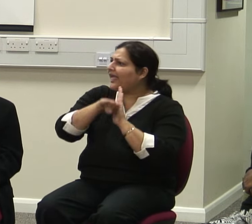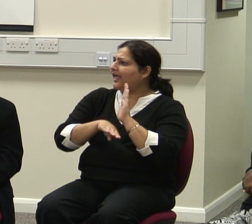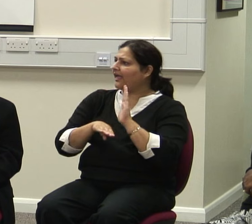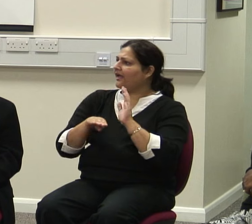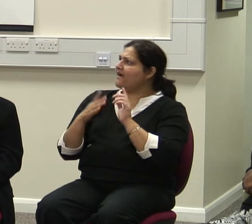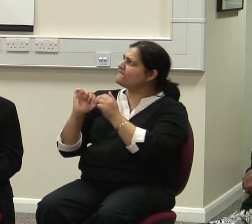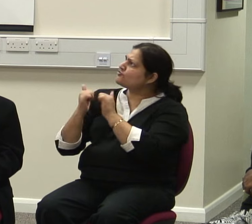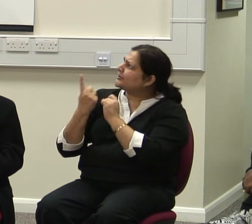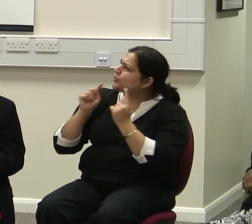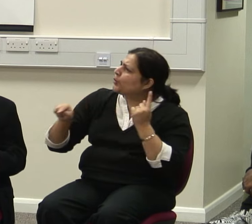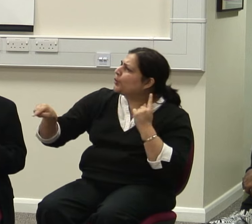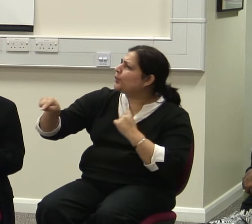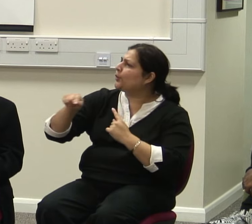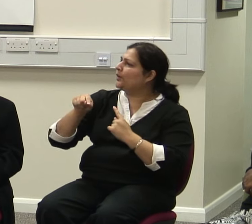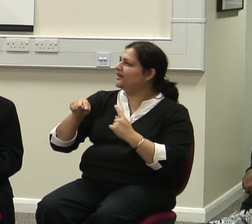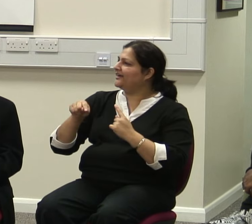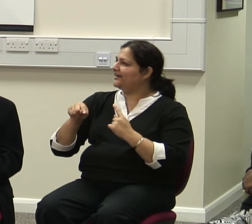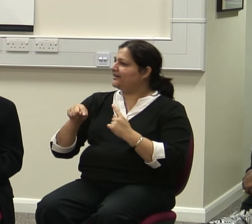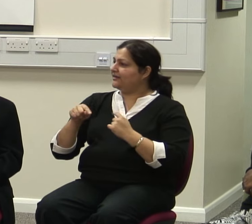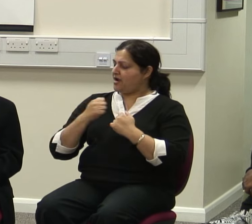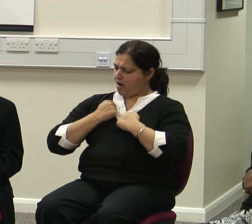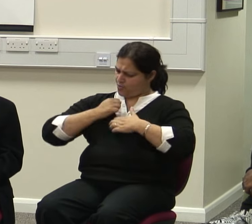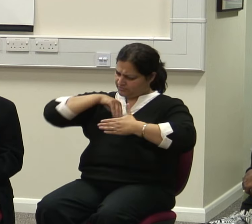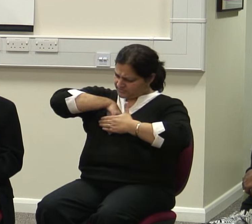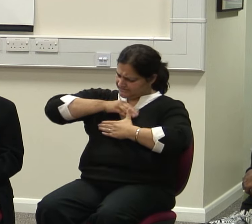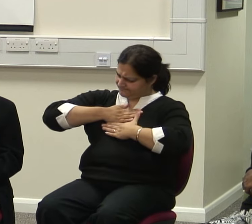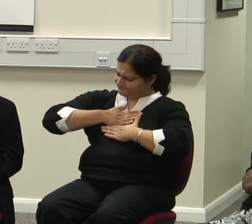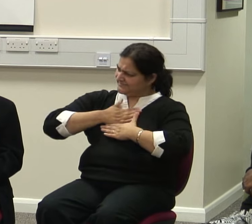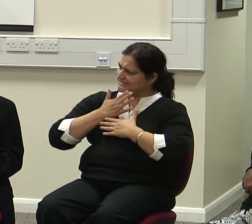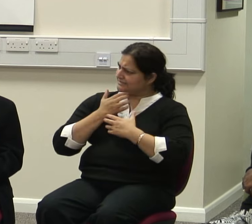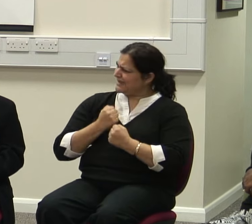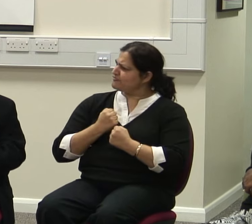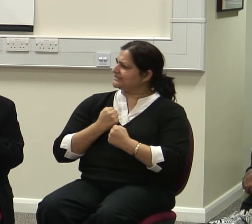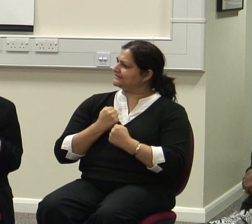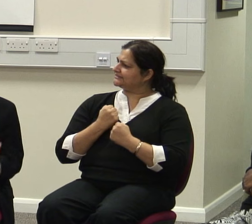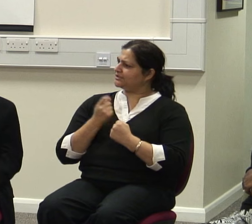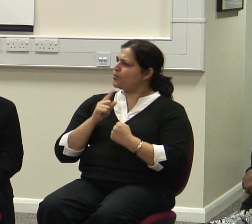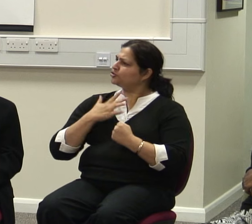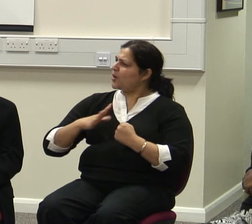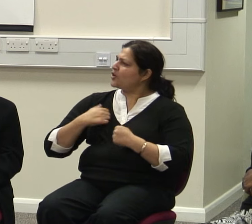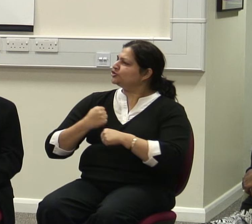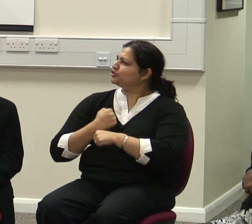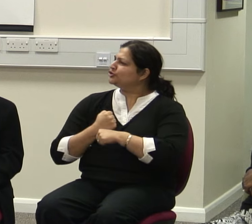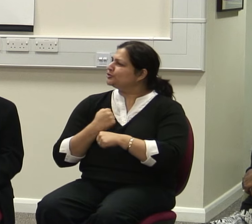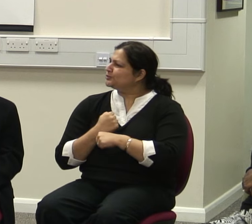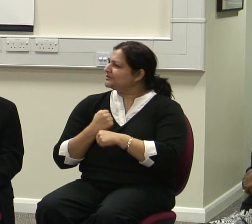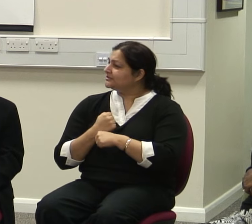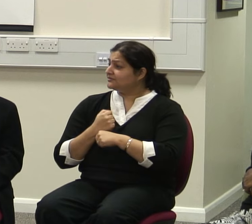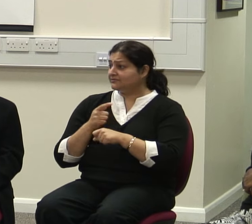by, their own spirit, what they want to do about it, the society in which they live.